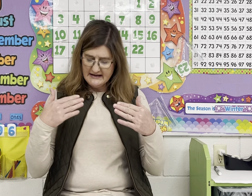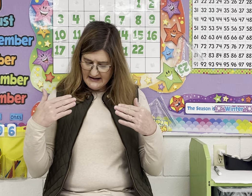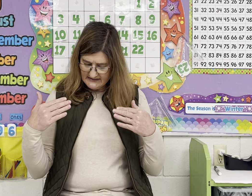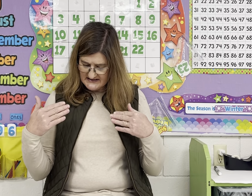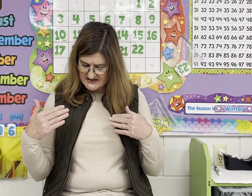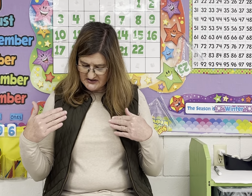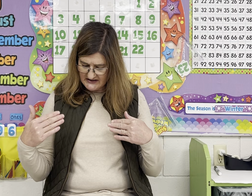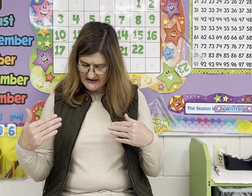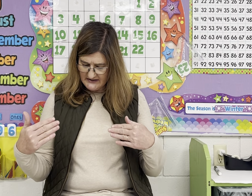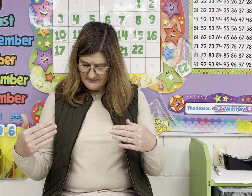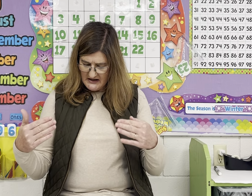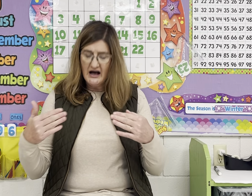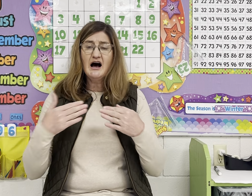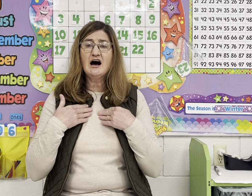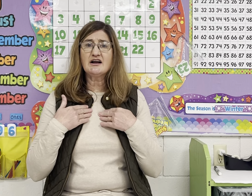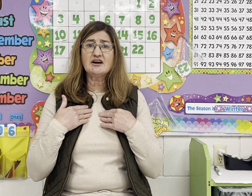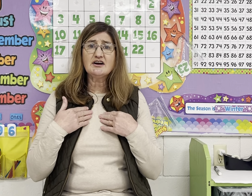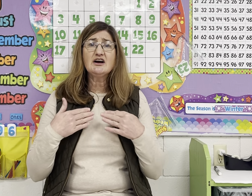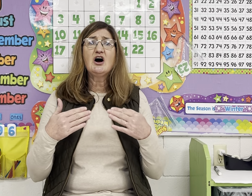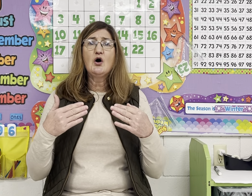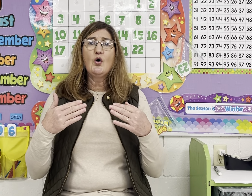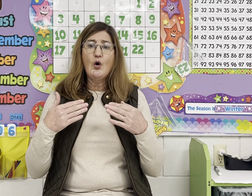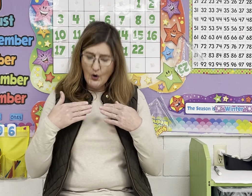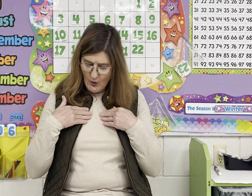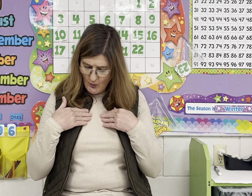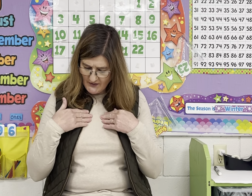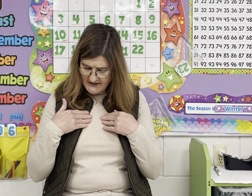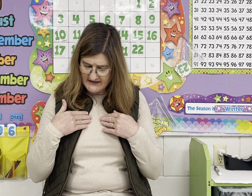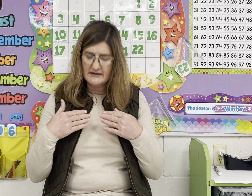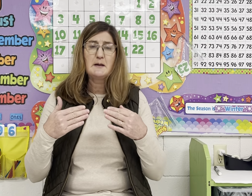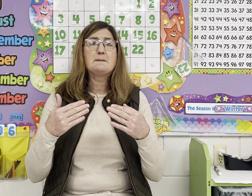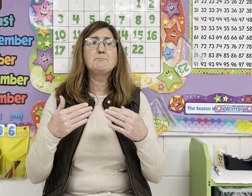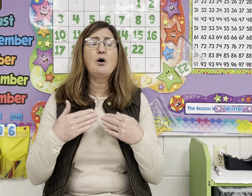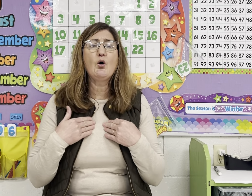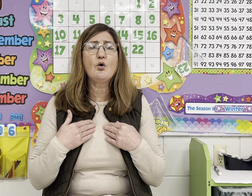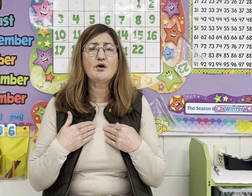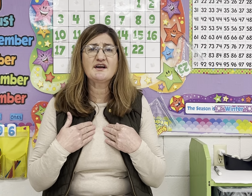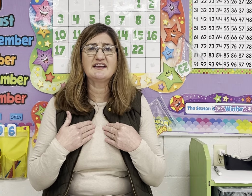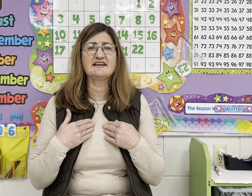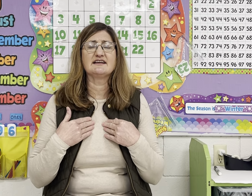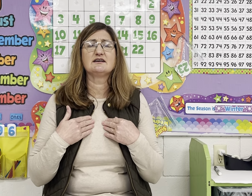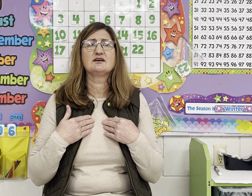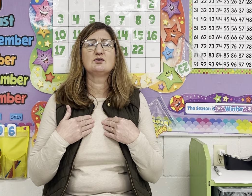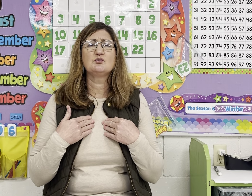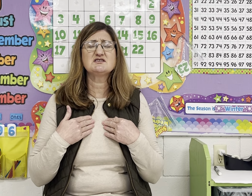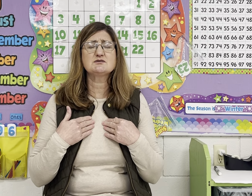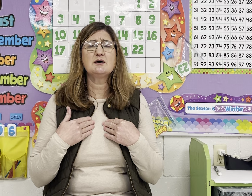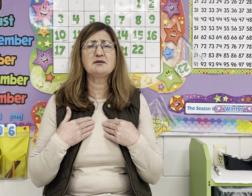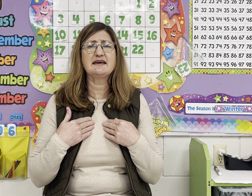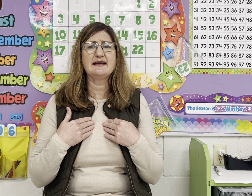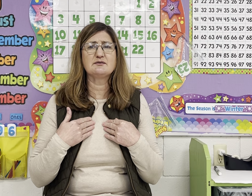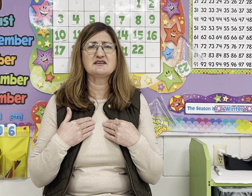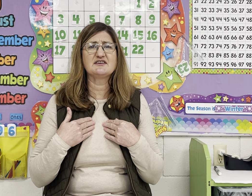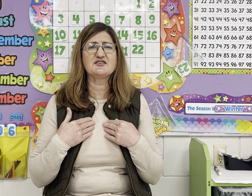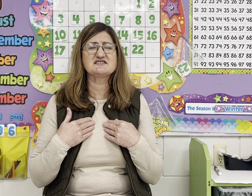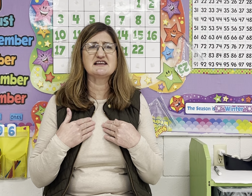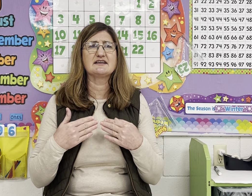let's look at hunger, hornet, pouring. Which one began with a different sound?